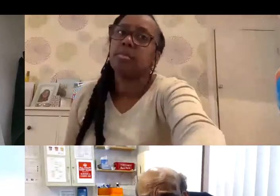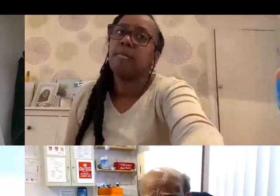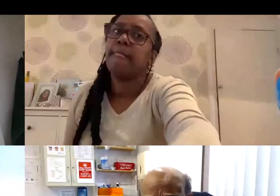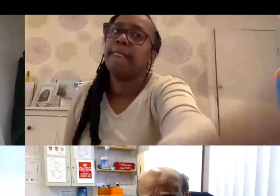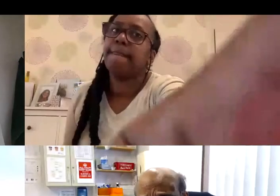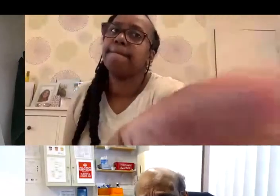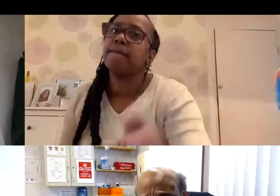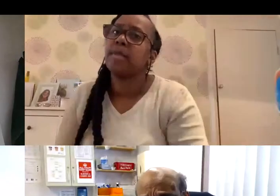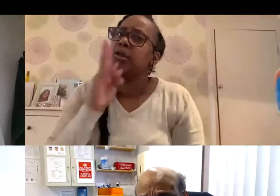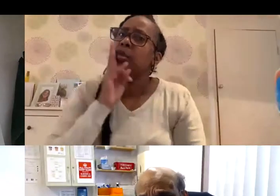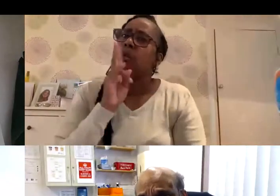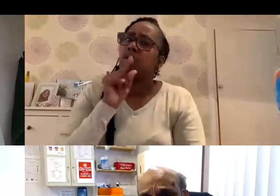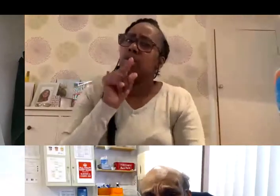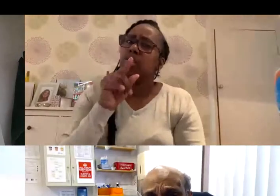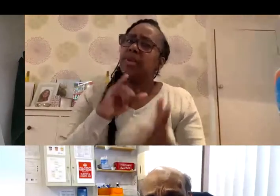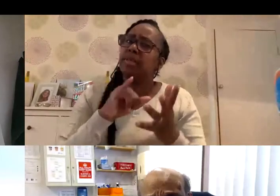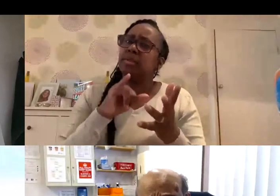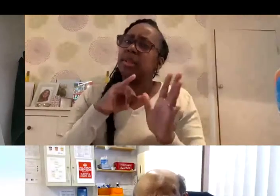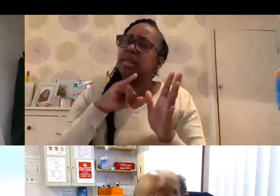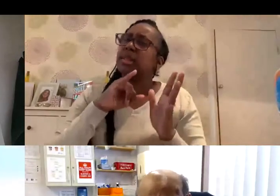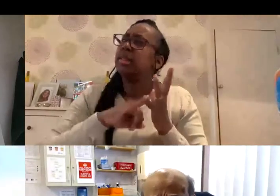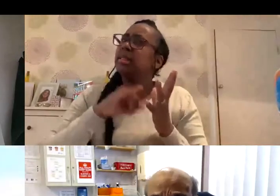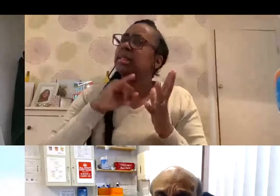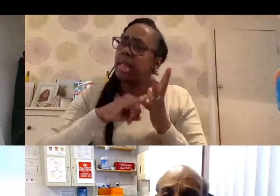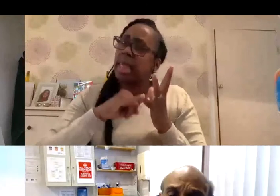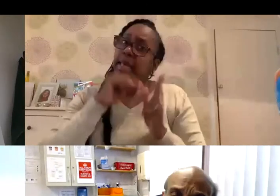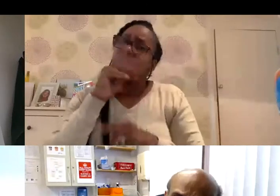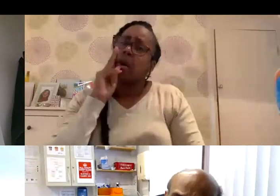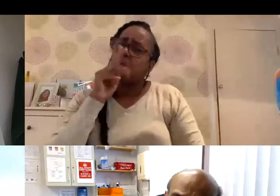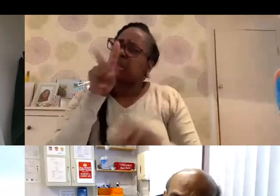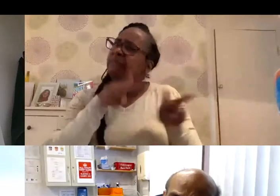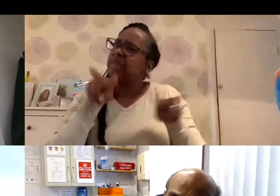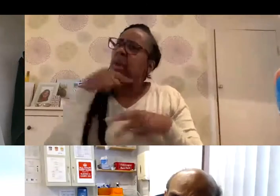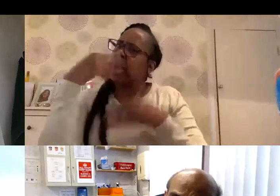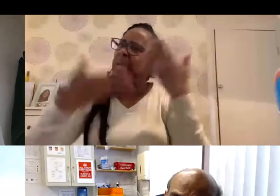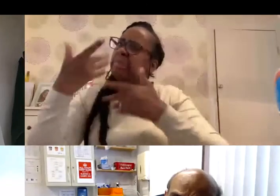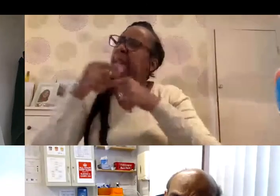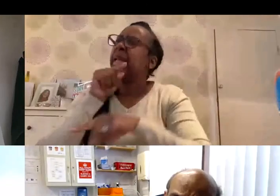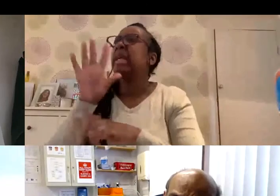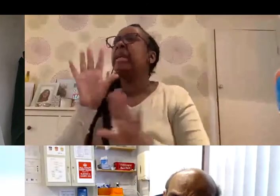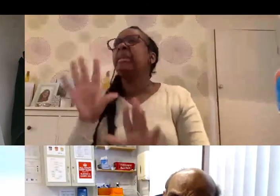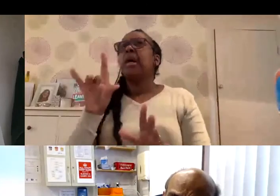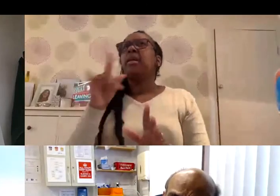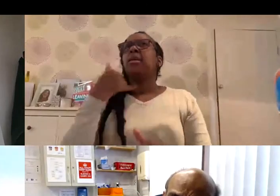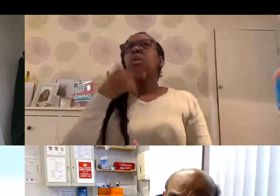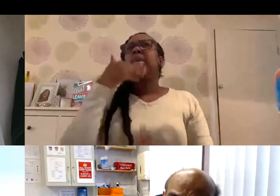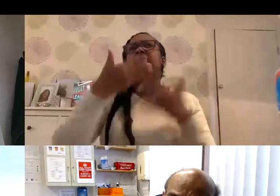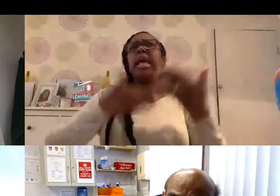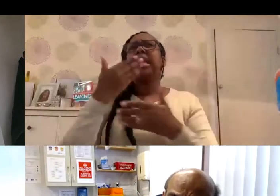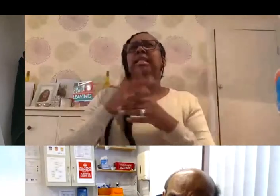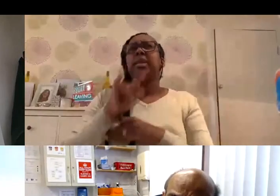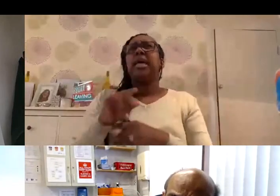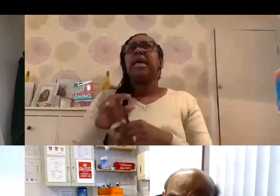I think I watched an interesting video recently where a specialist was explaining. So, basically, what she said was the